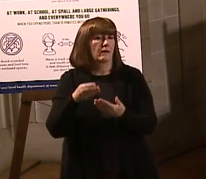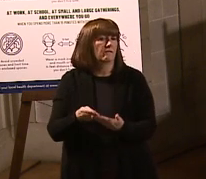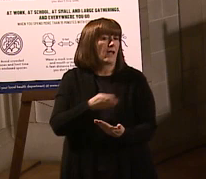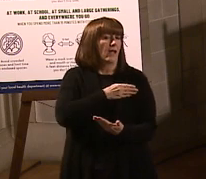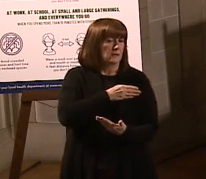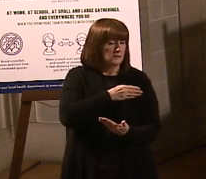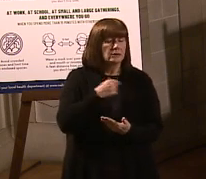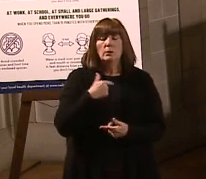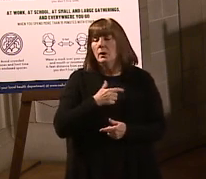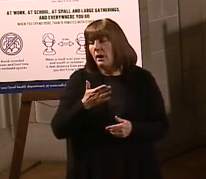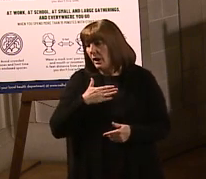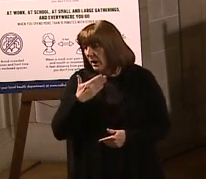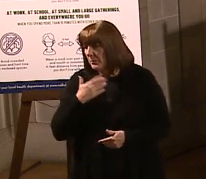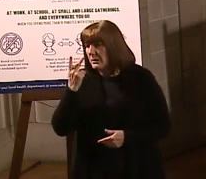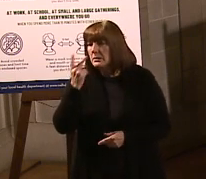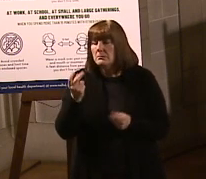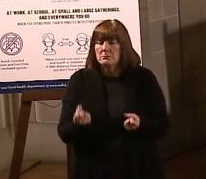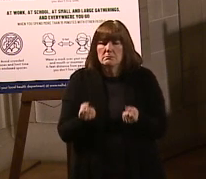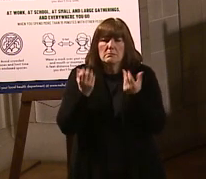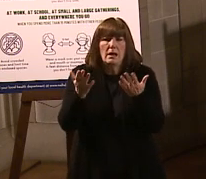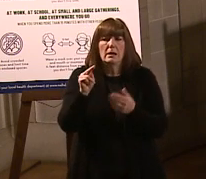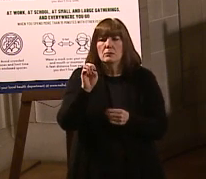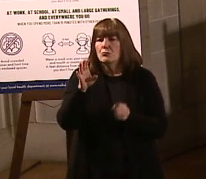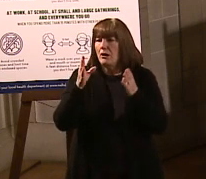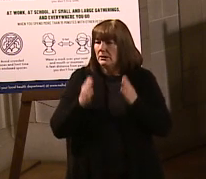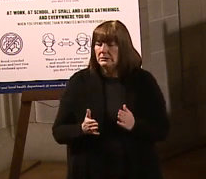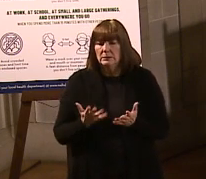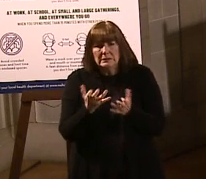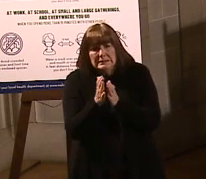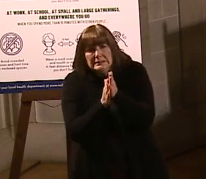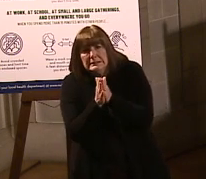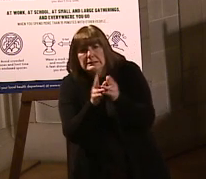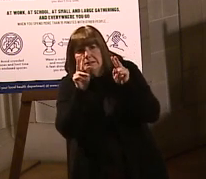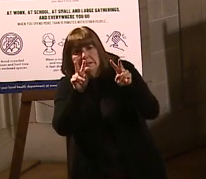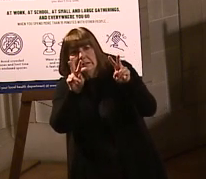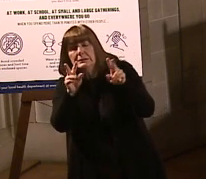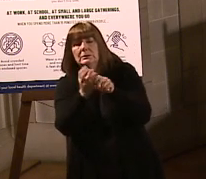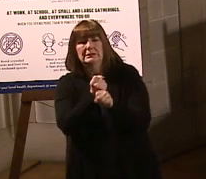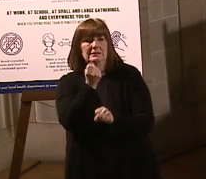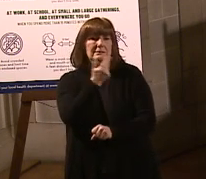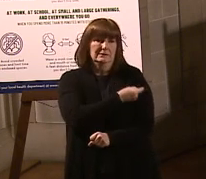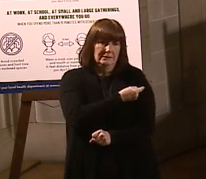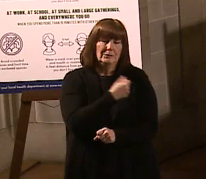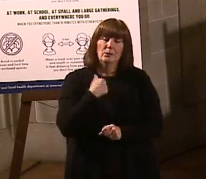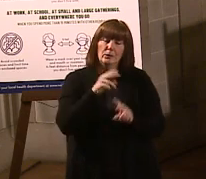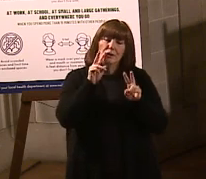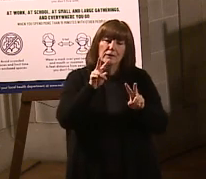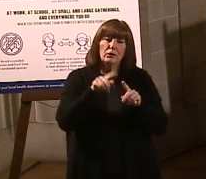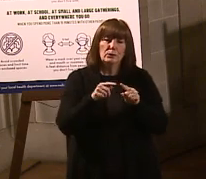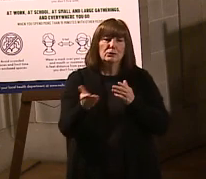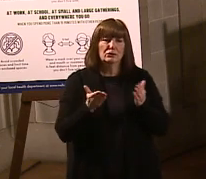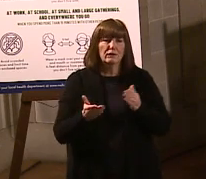We are very happy to see so many Nebraskans eager to be vaccinated, and we look forward to serving everyone. Thank you.